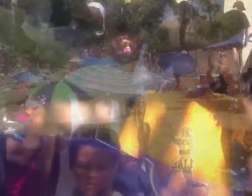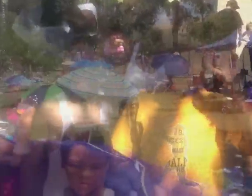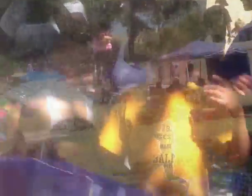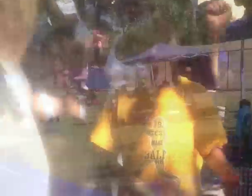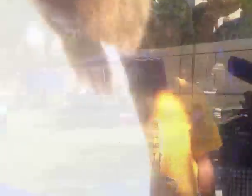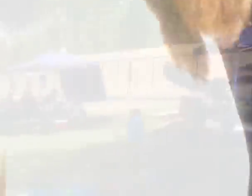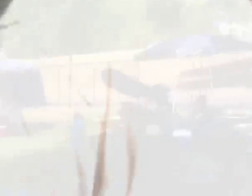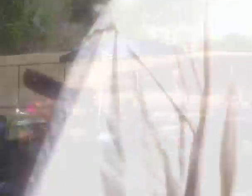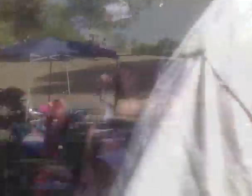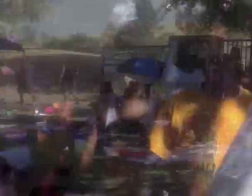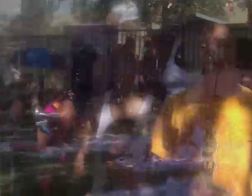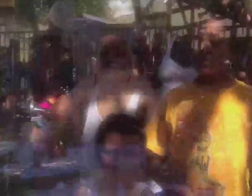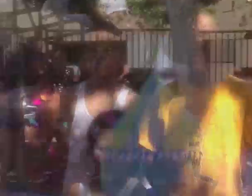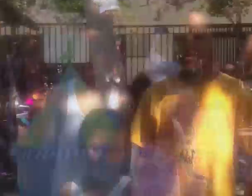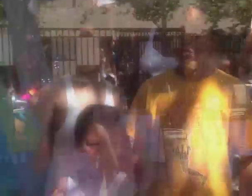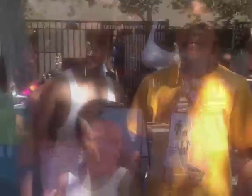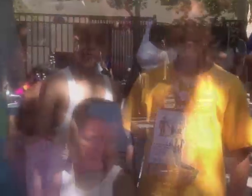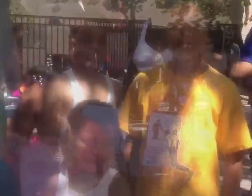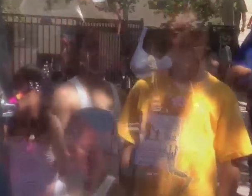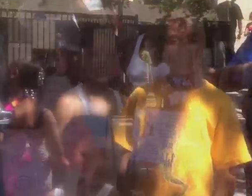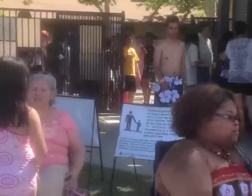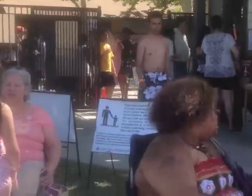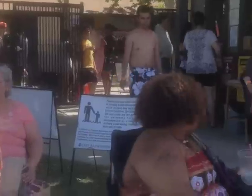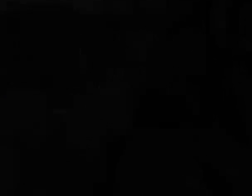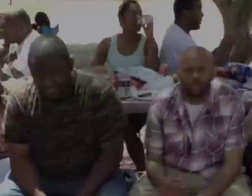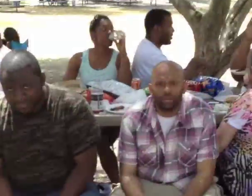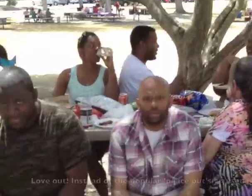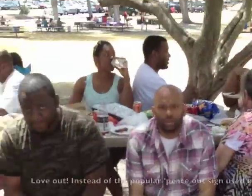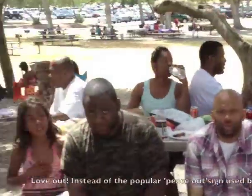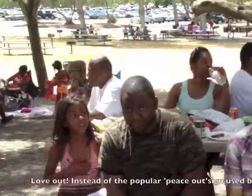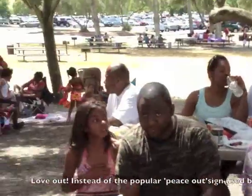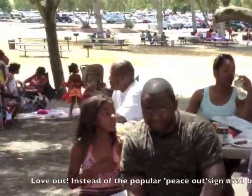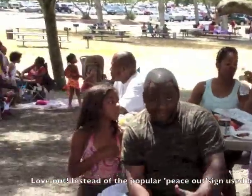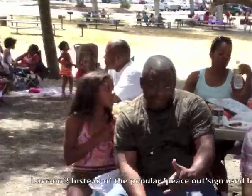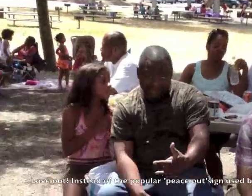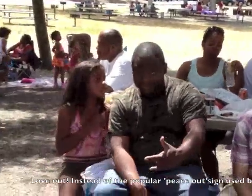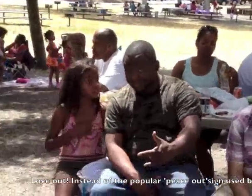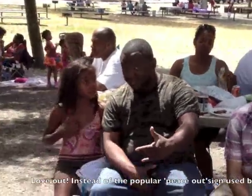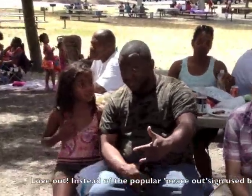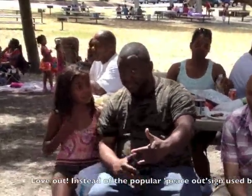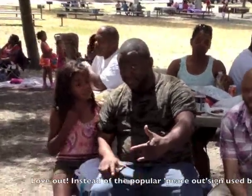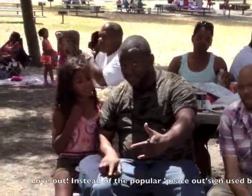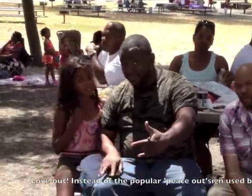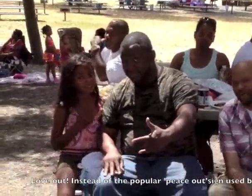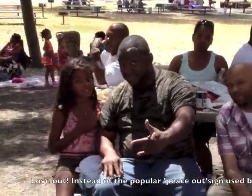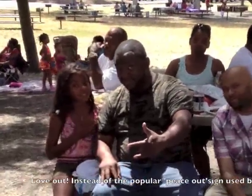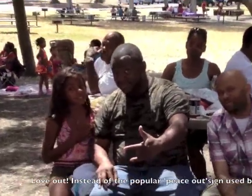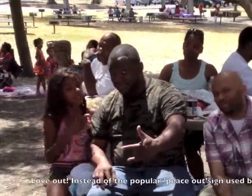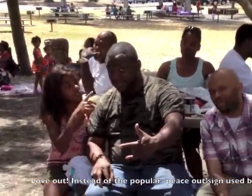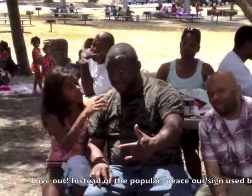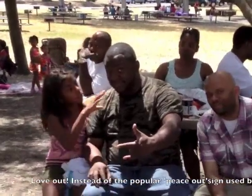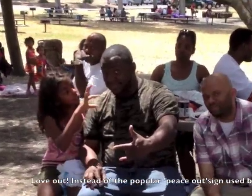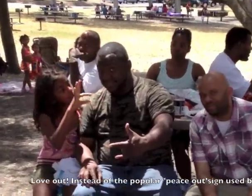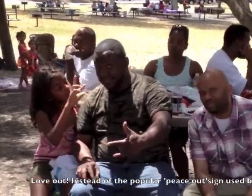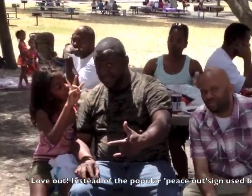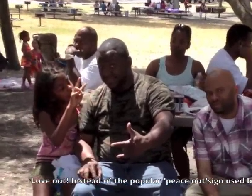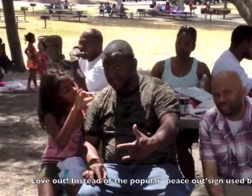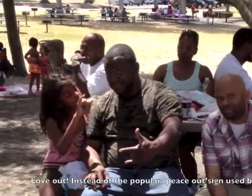a place called the Plateau is where everybody go. Guys out hunting and girls doing likewise, honking at the honey in front of you with the light eyes.